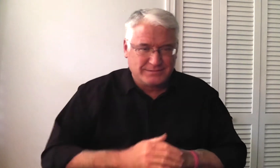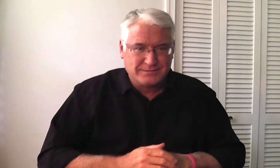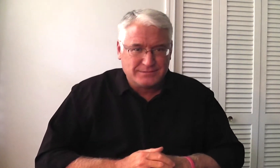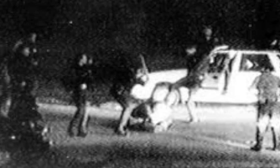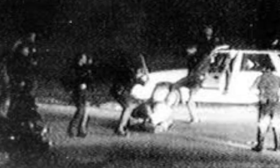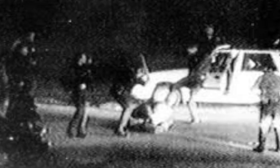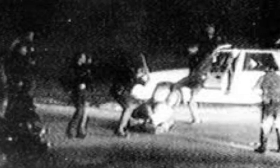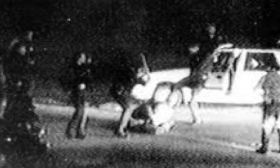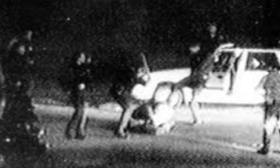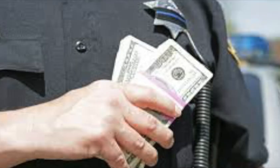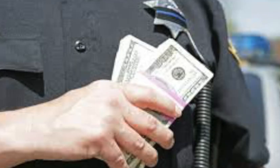are bad.